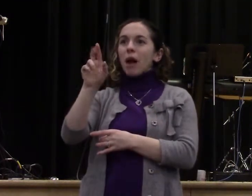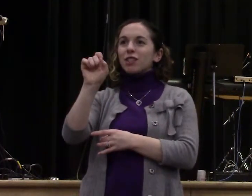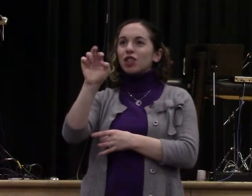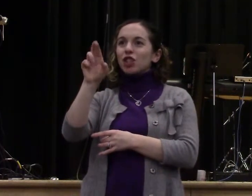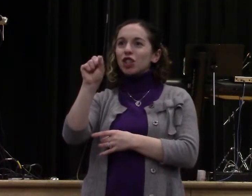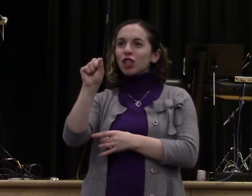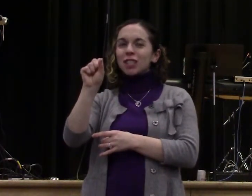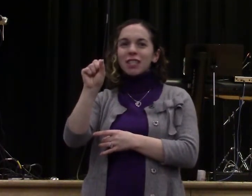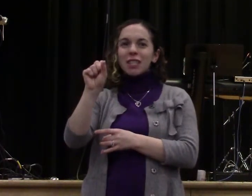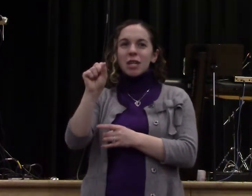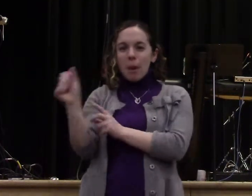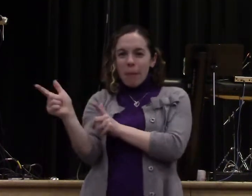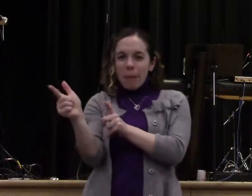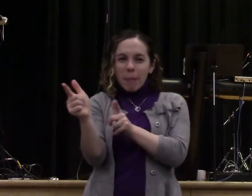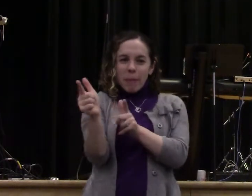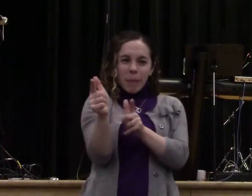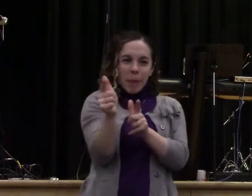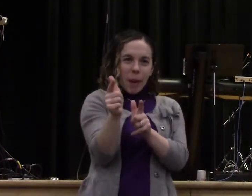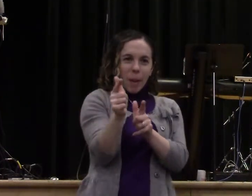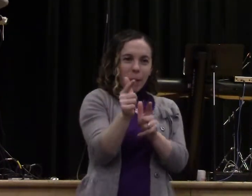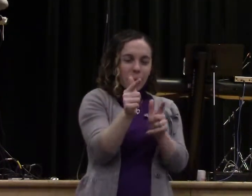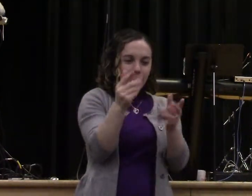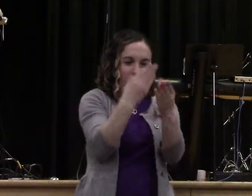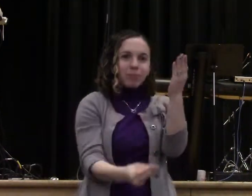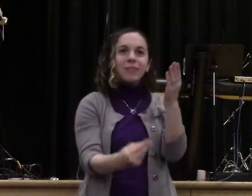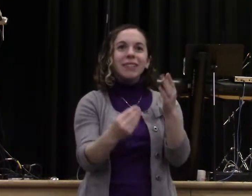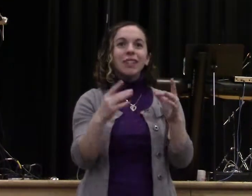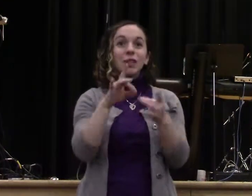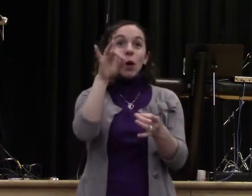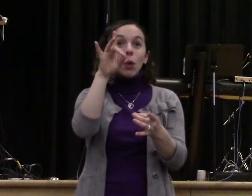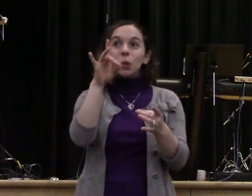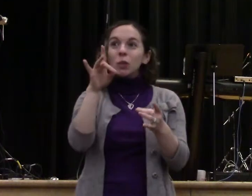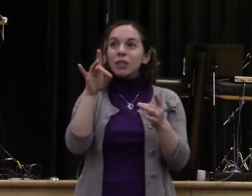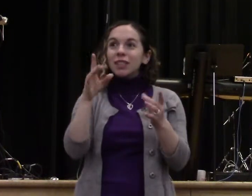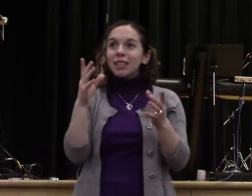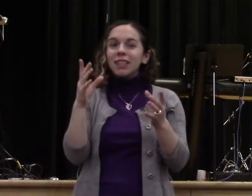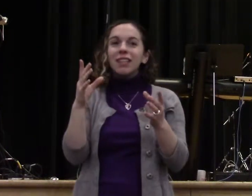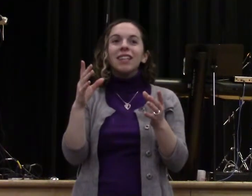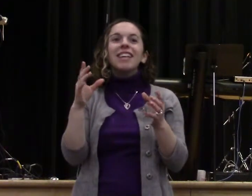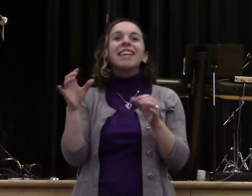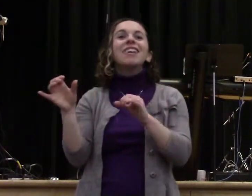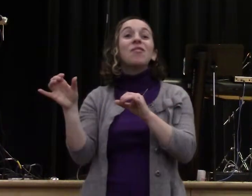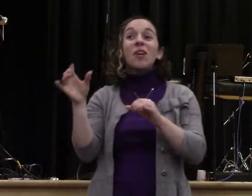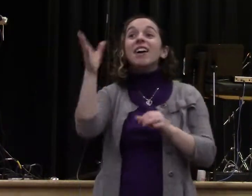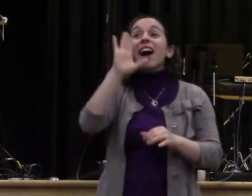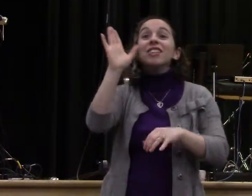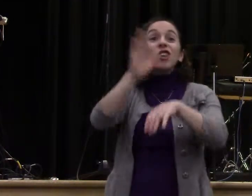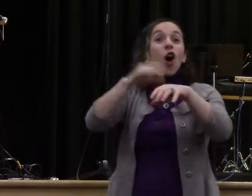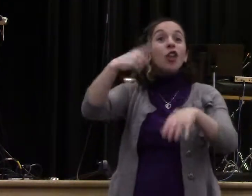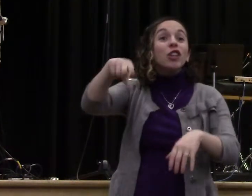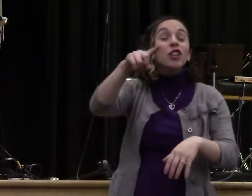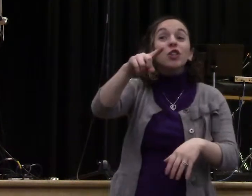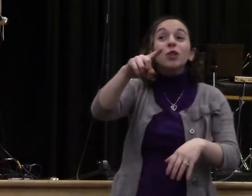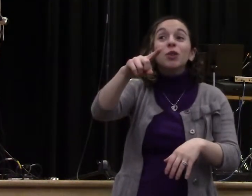In the midst of the drama, he wants you to mirror God's love. Can you say amen?